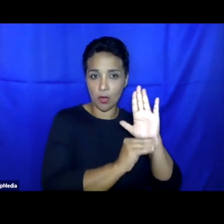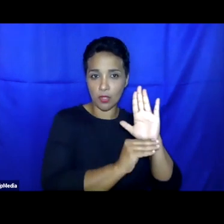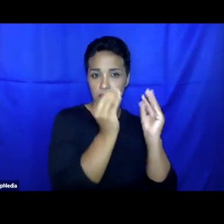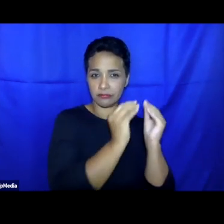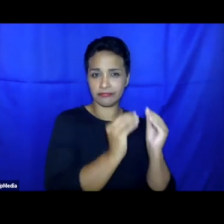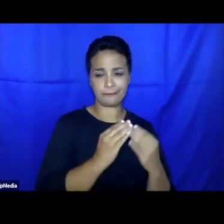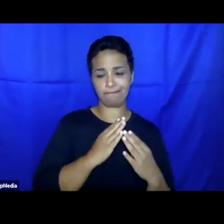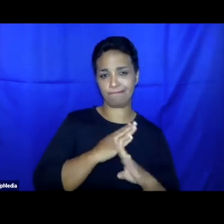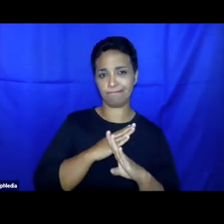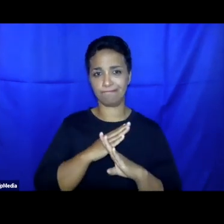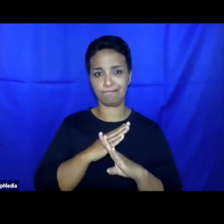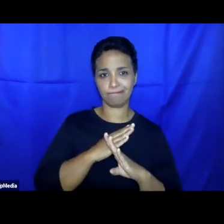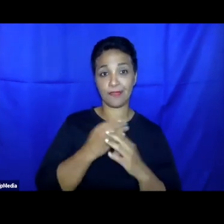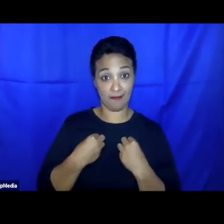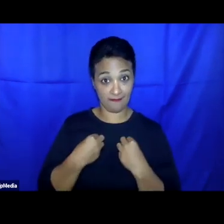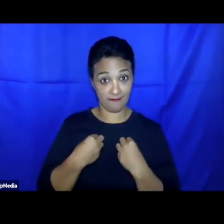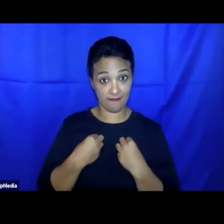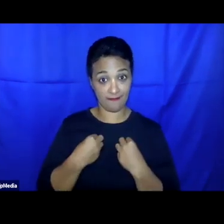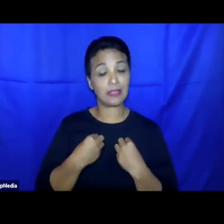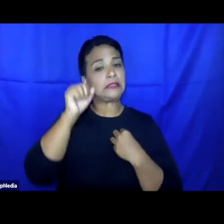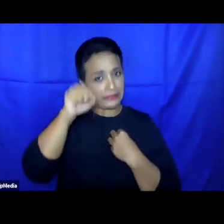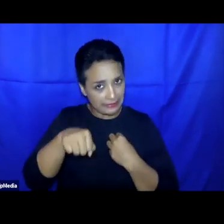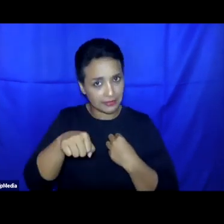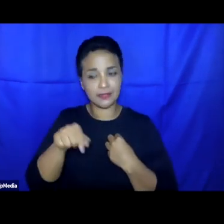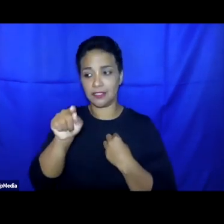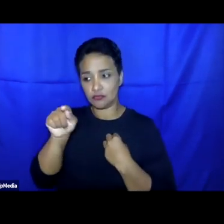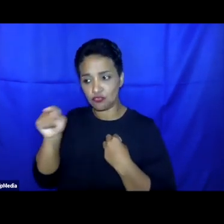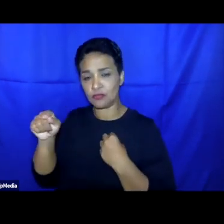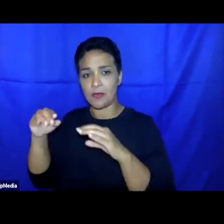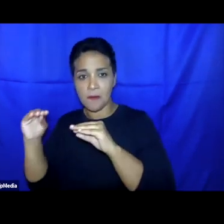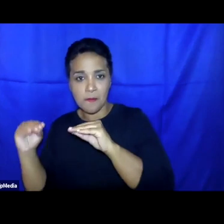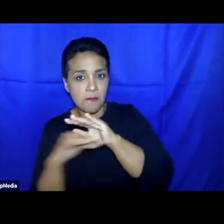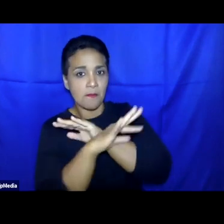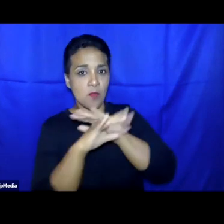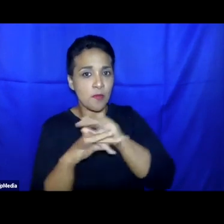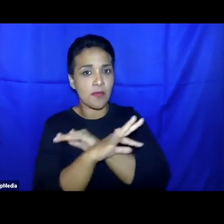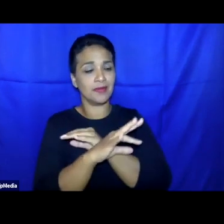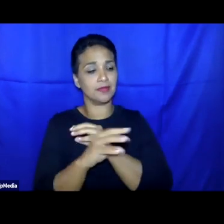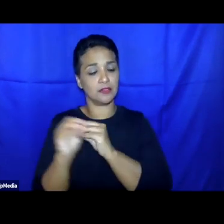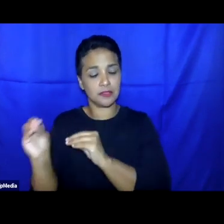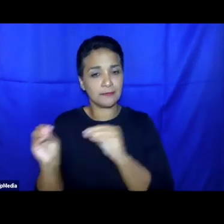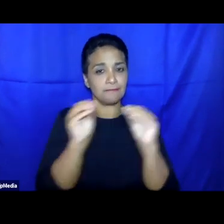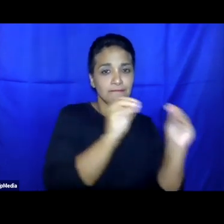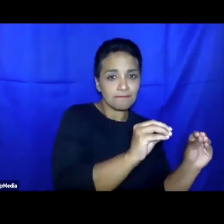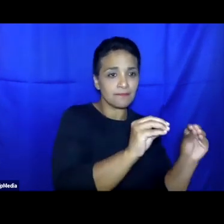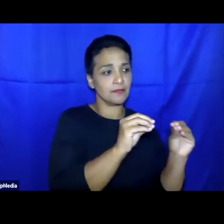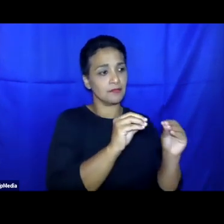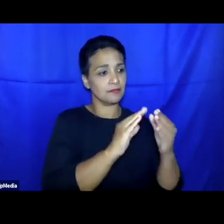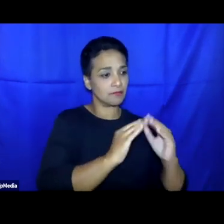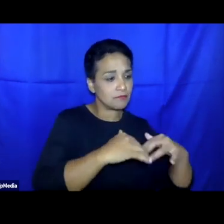mobility, that is third country solutions via resettlement and complementary pathways, are present in some EU